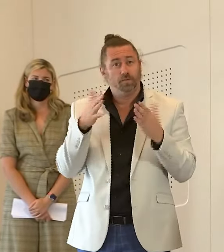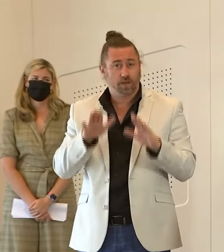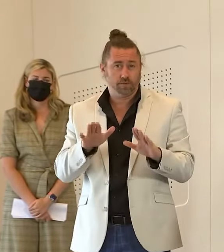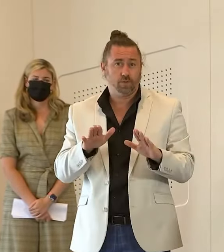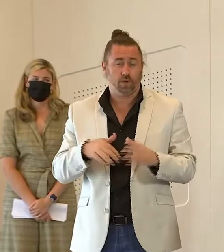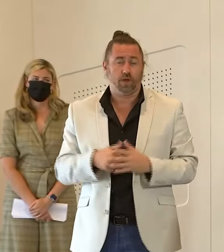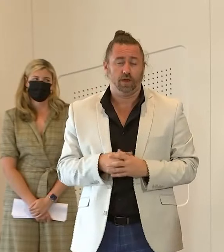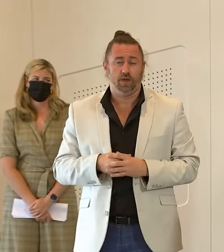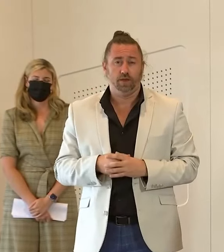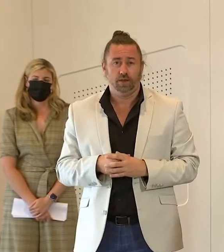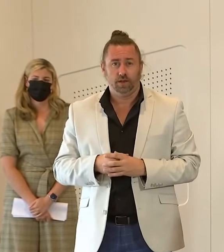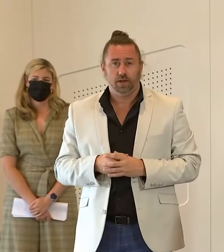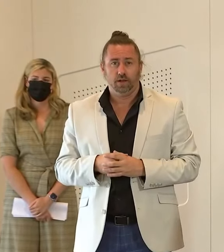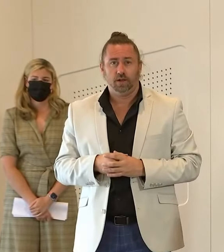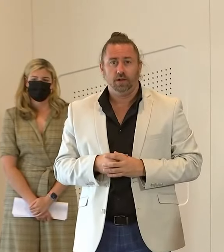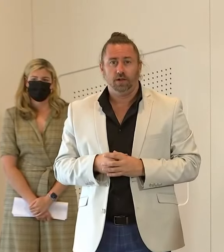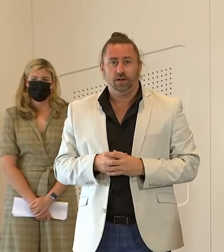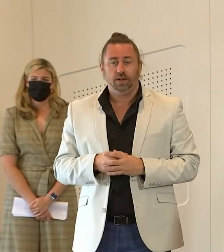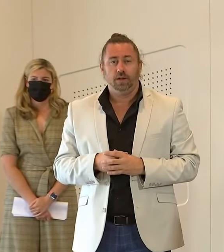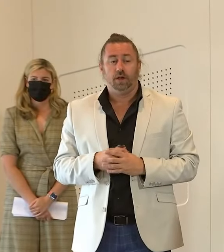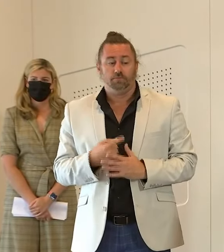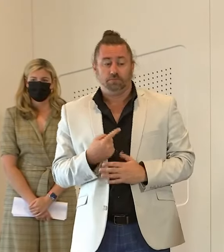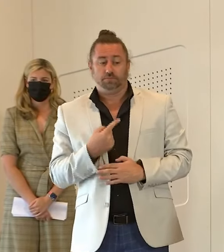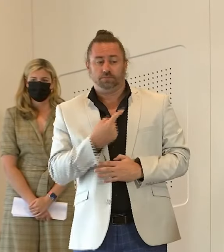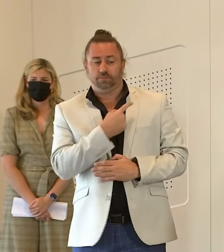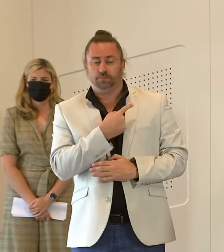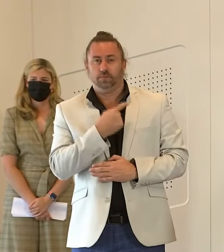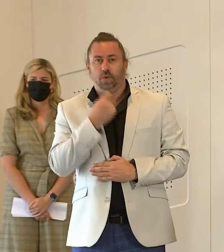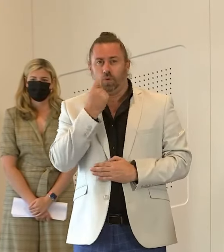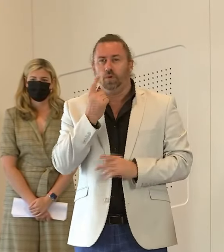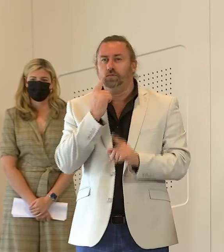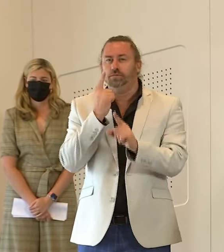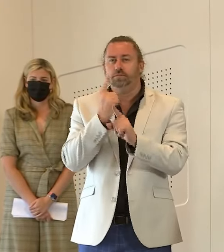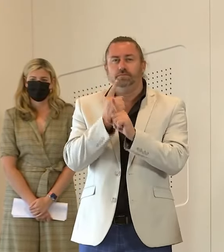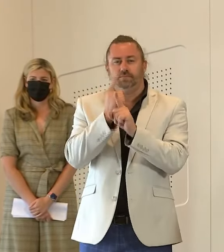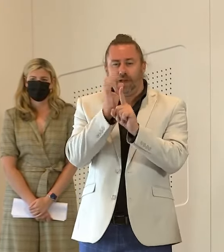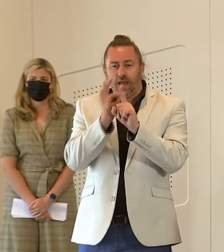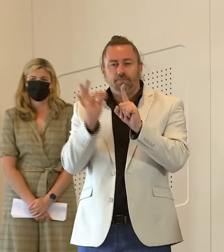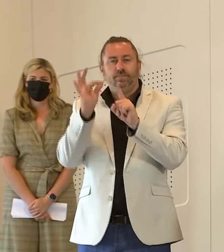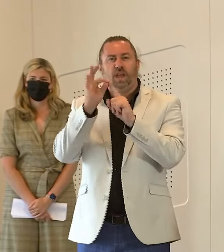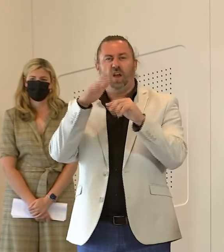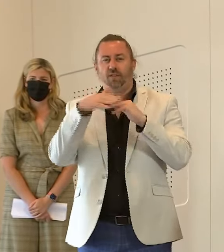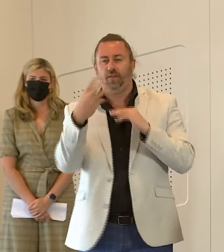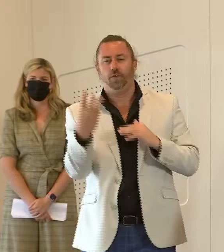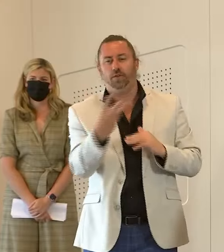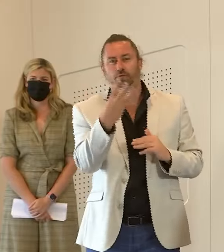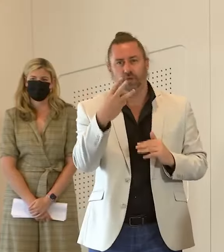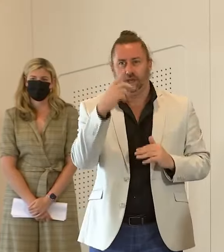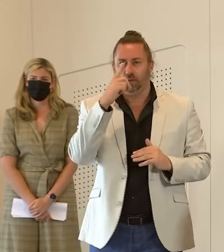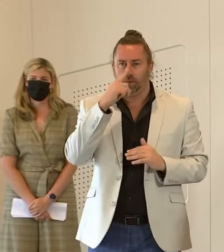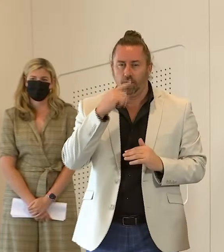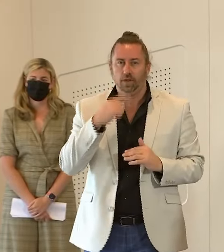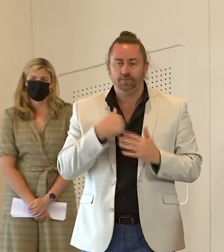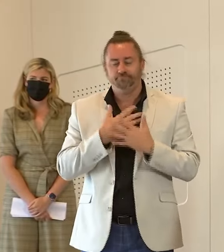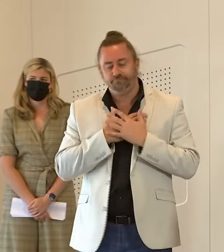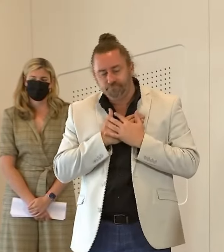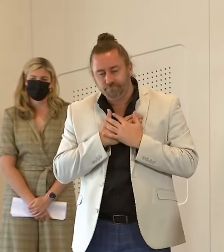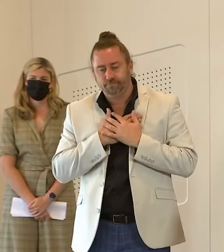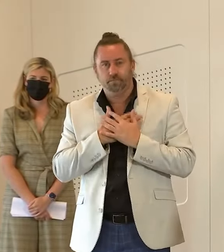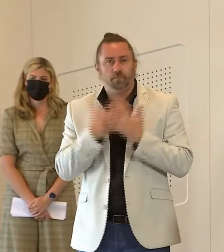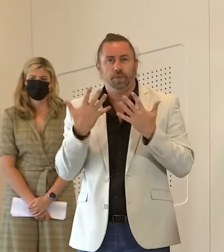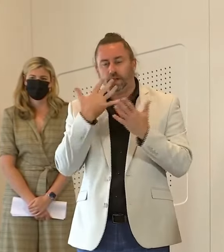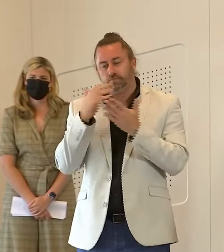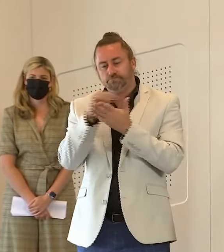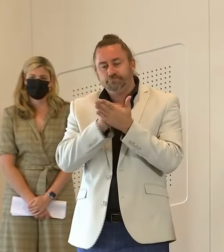today and the Chief Health Officer will give some more details and once again we express